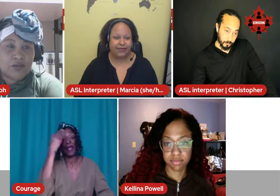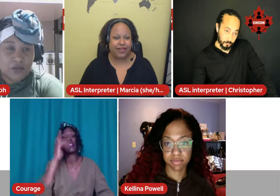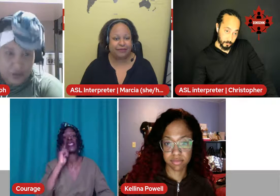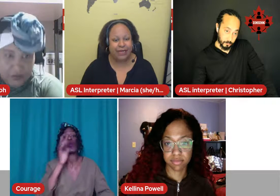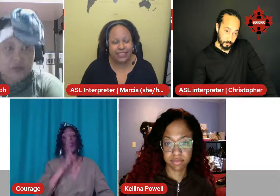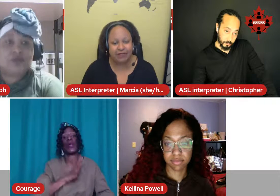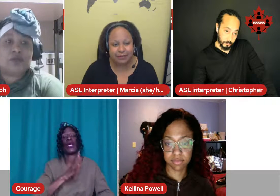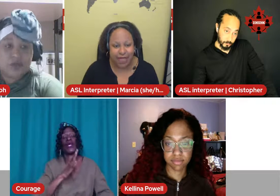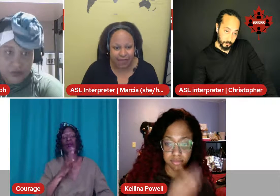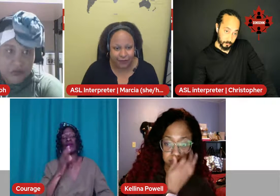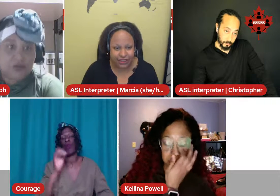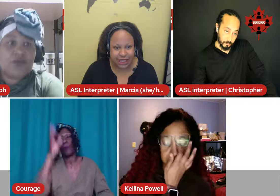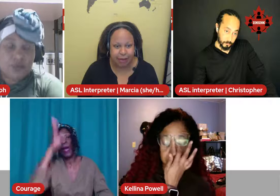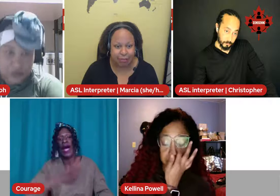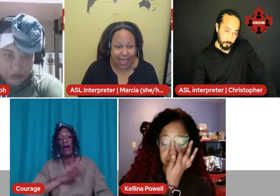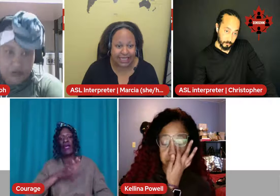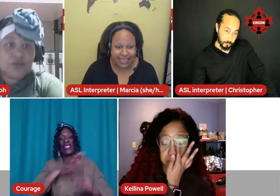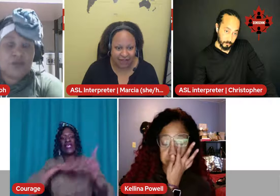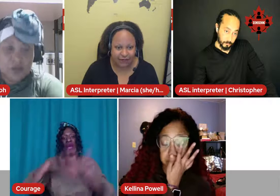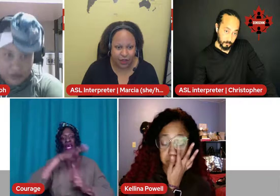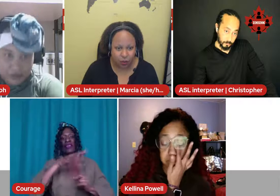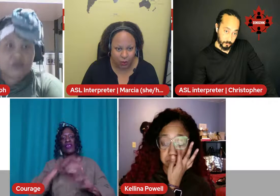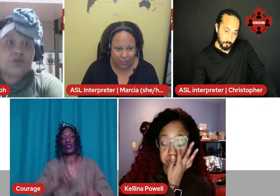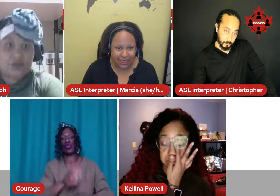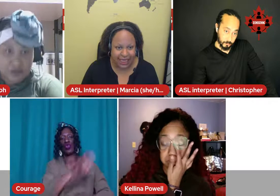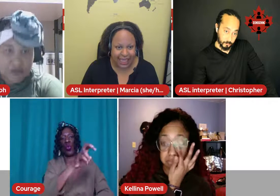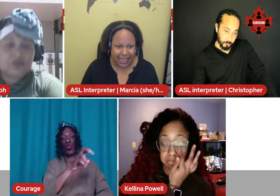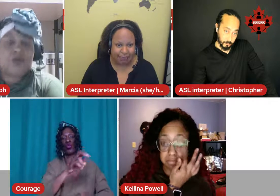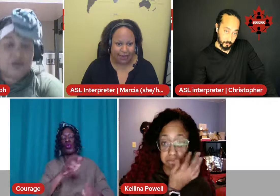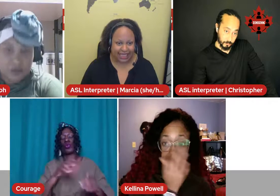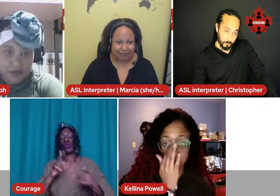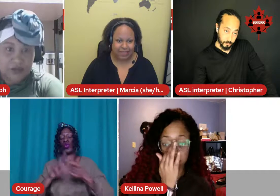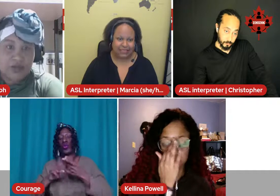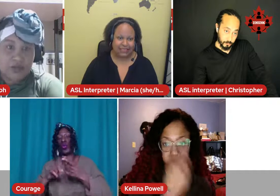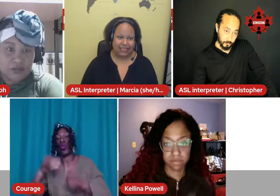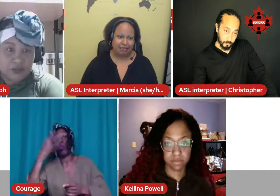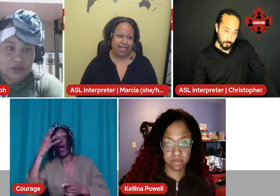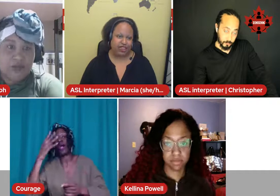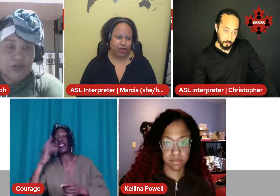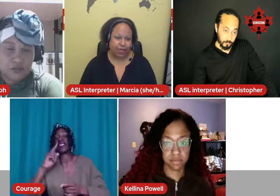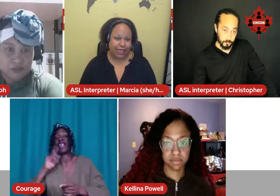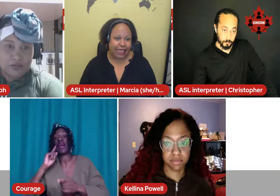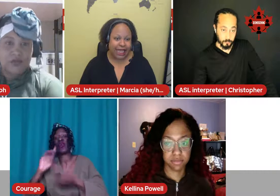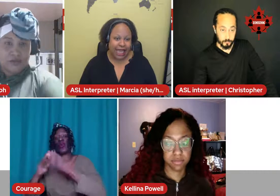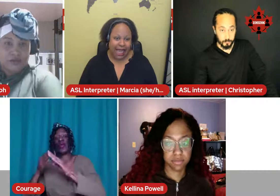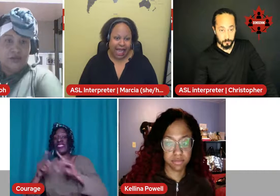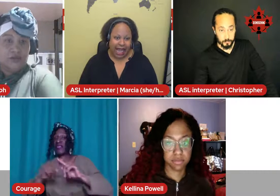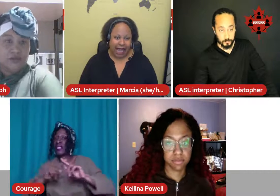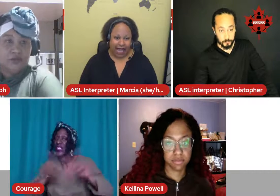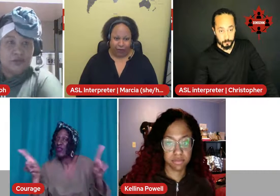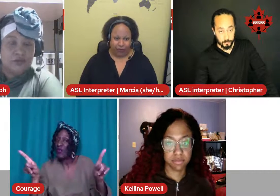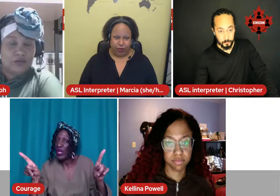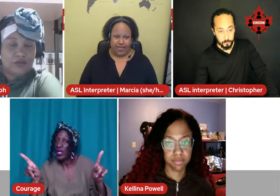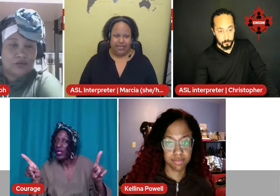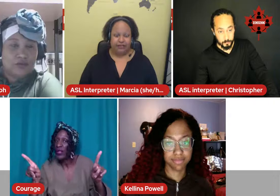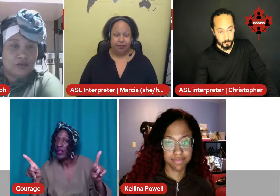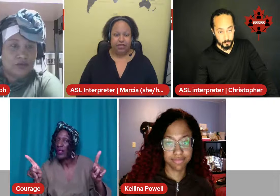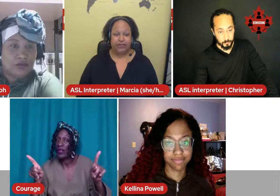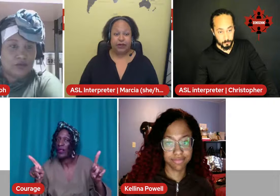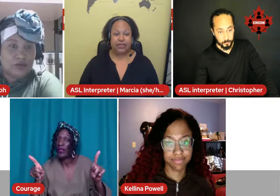identify myself as black first. I'm a black deaf woman in black spaces in my journey. Uh, with the white deaf community, there